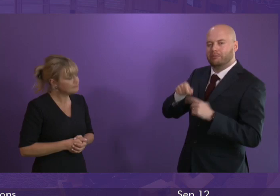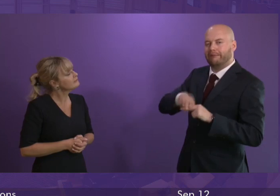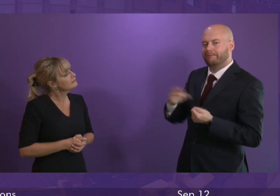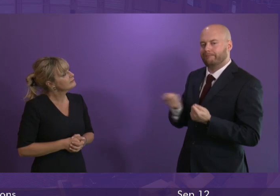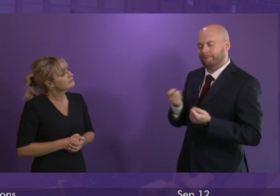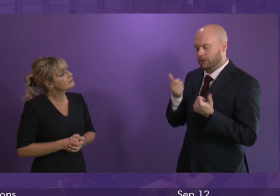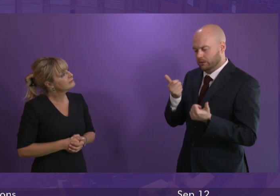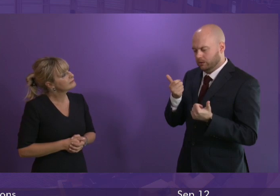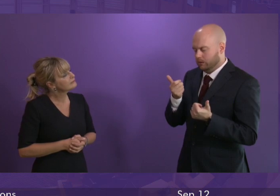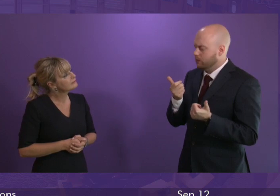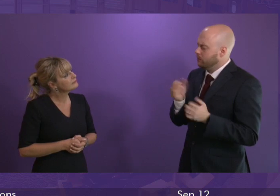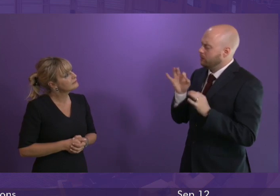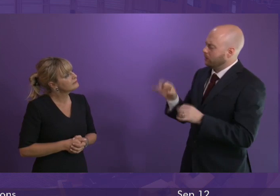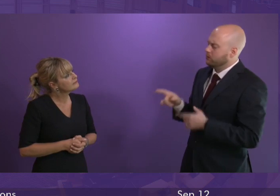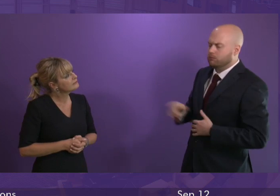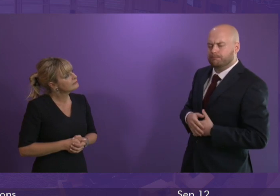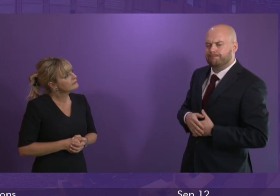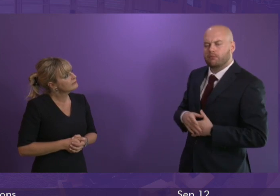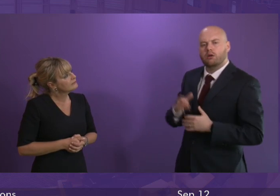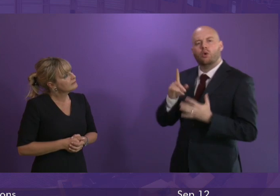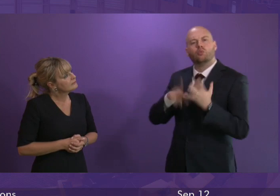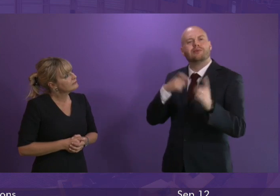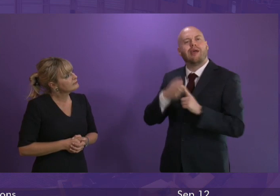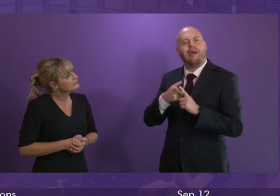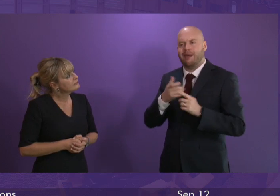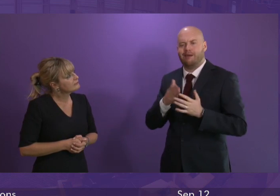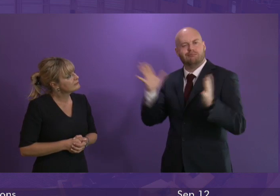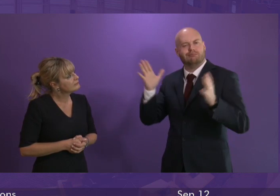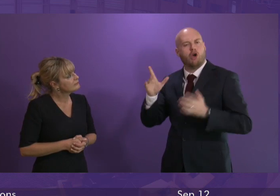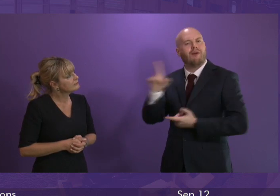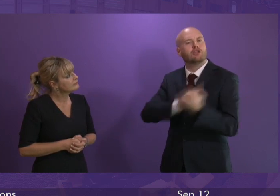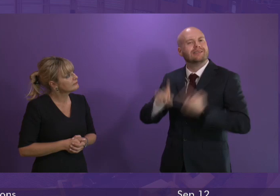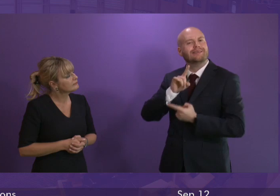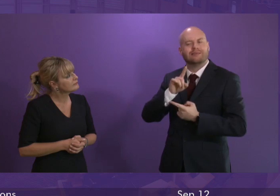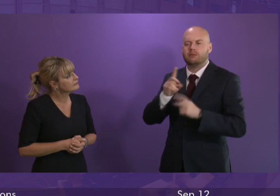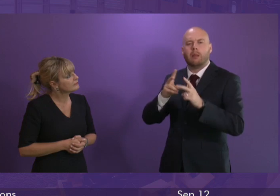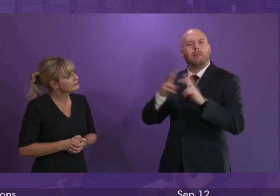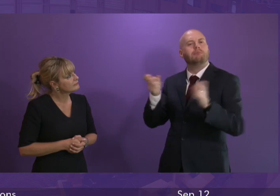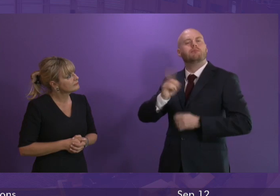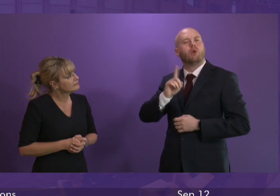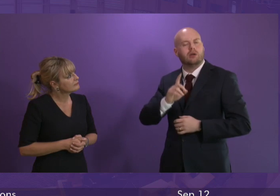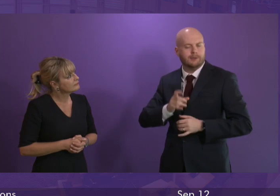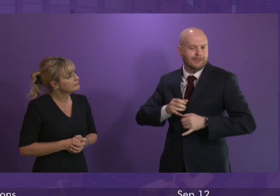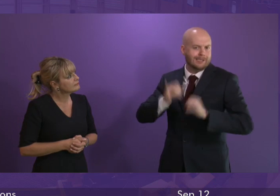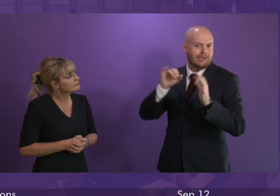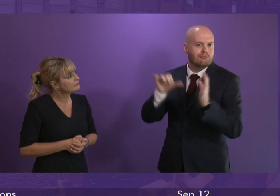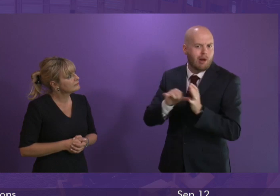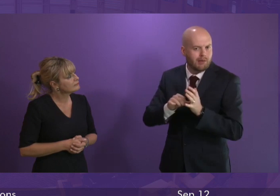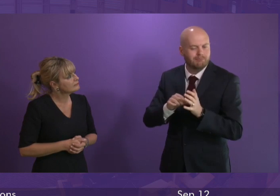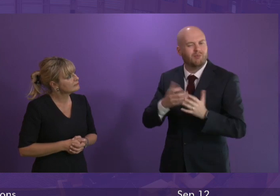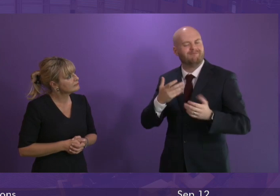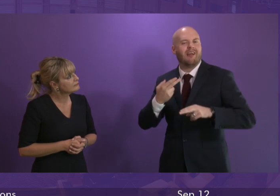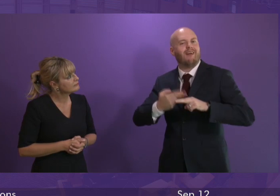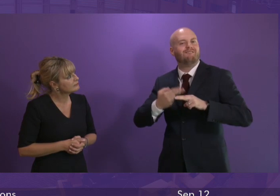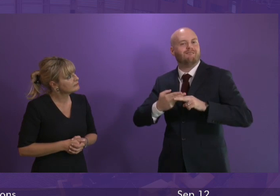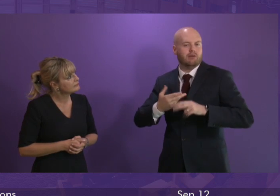advance of a major UK-wide conference tomorrow on the serious problem of knife violence and the fact that